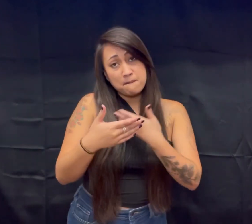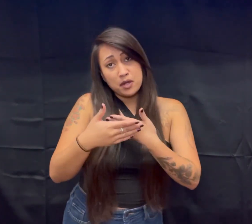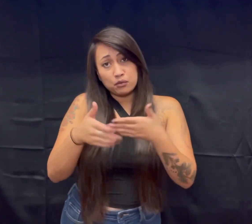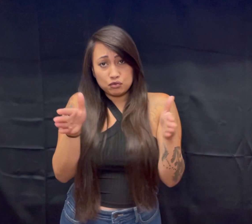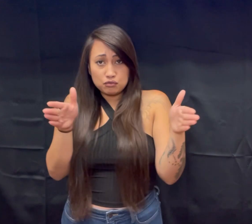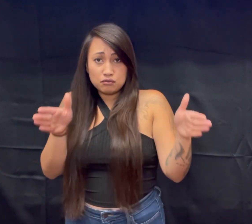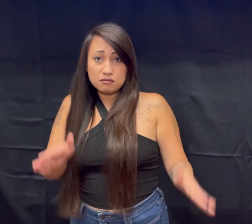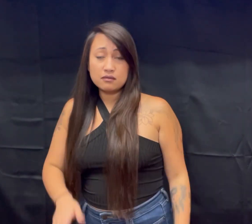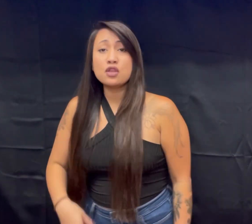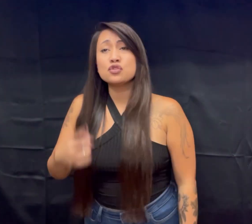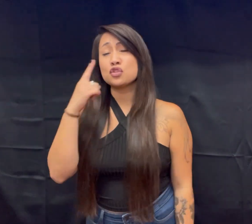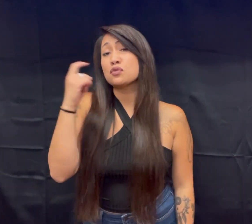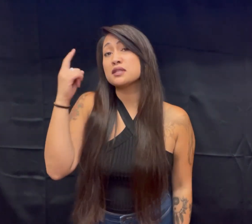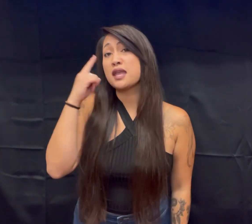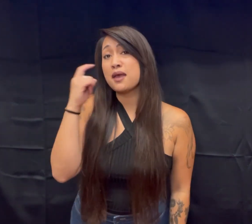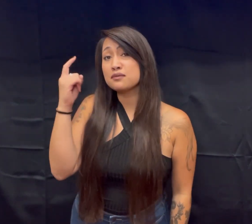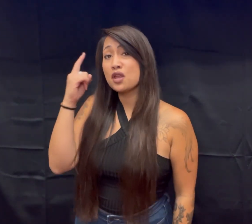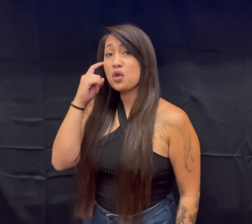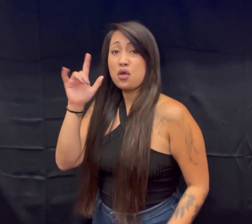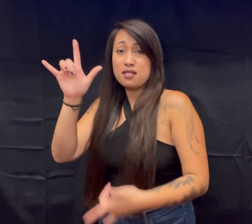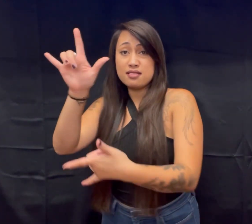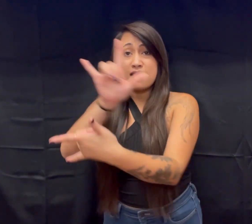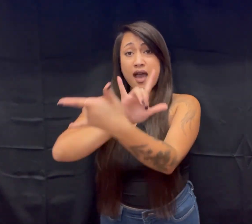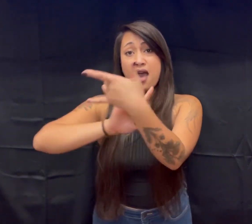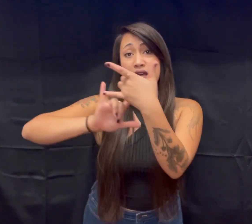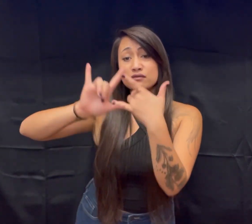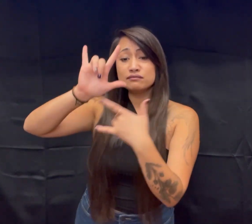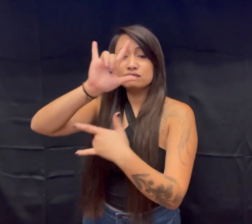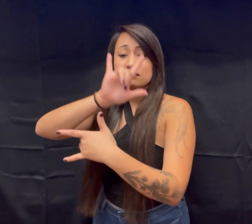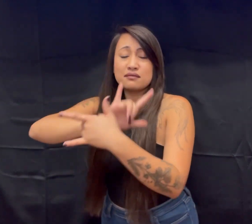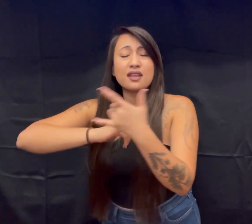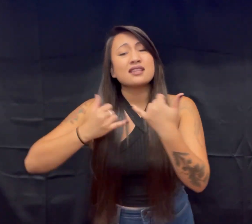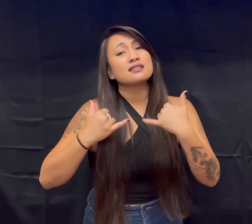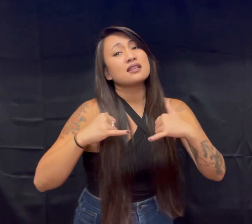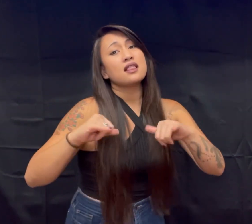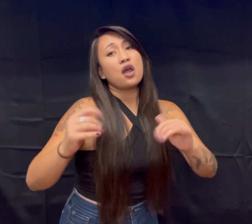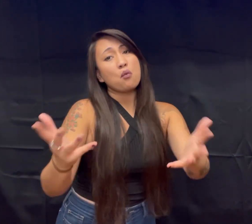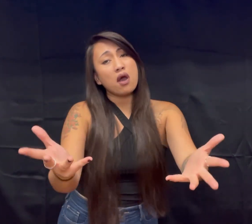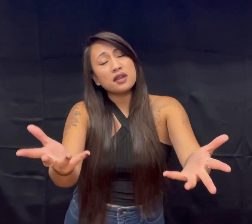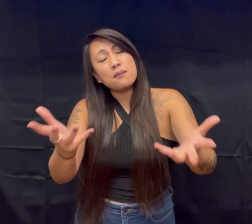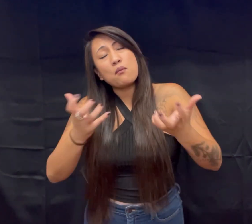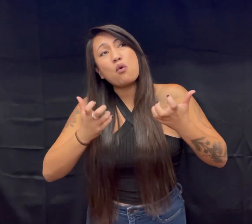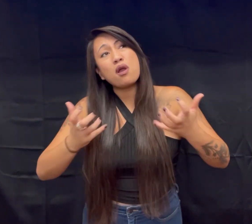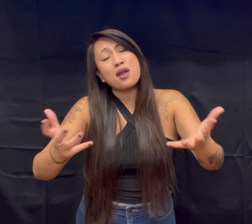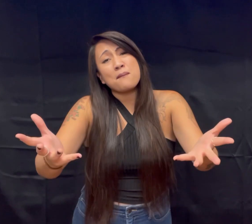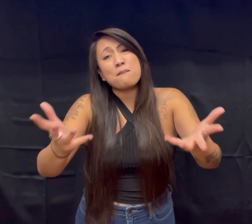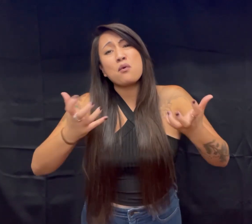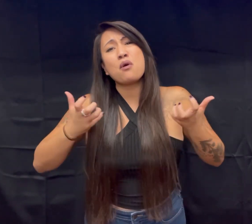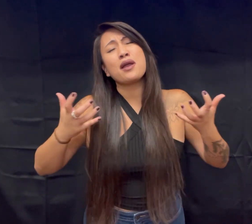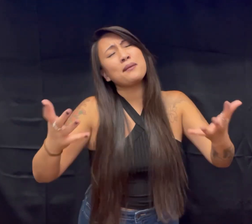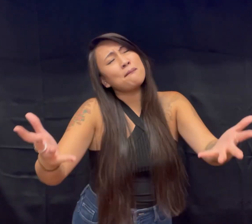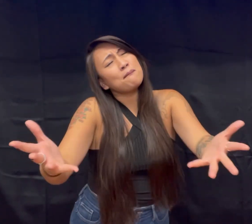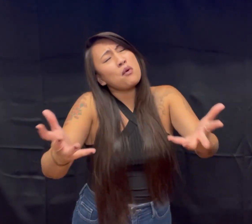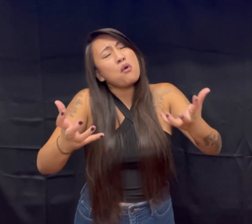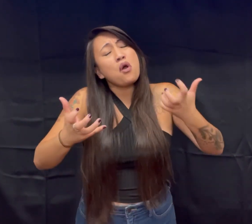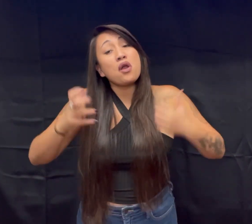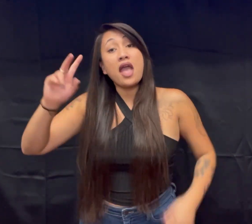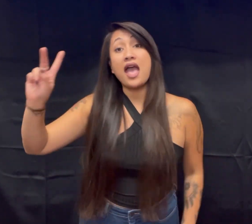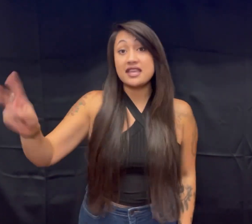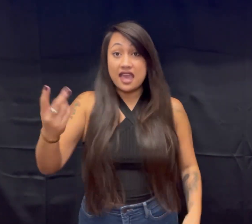in my room So skeptical now But still I want it more, more, more I